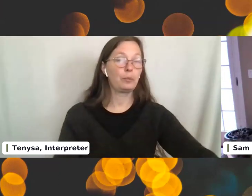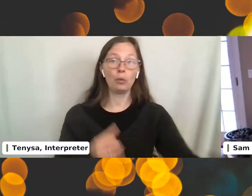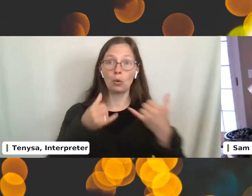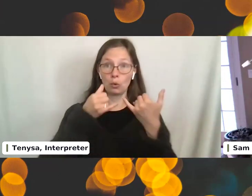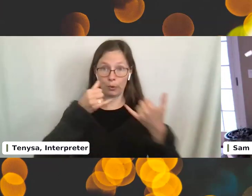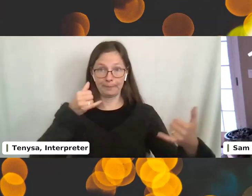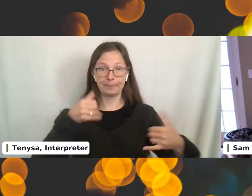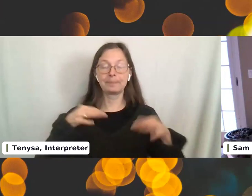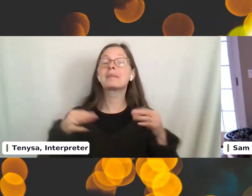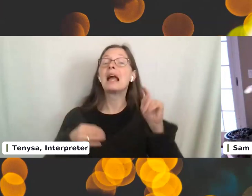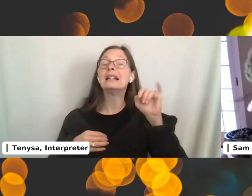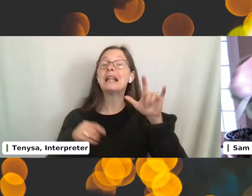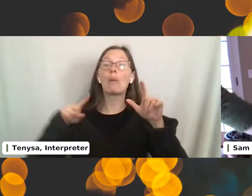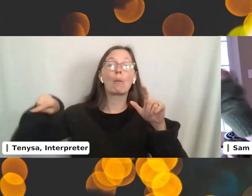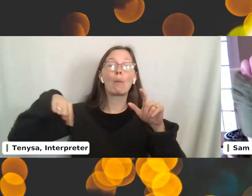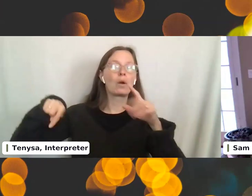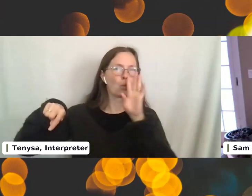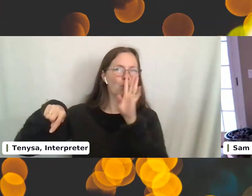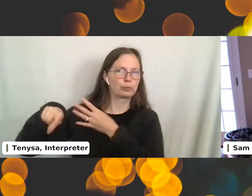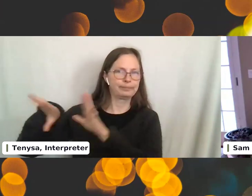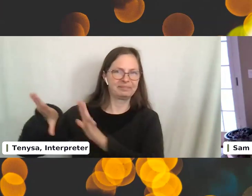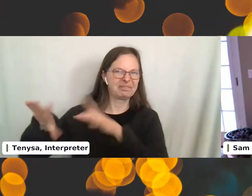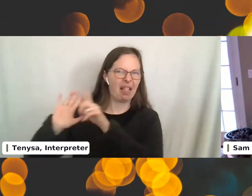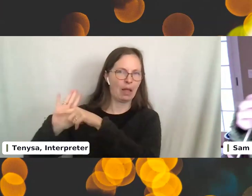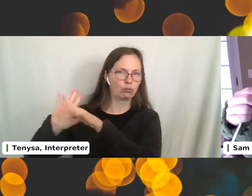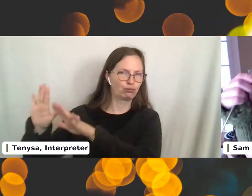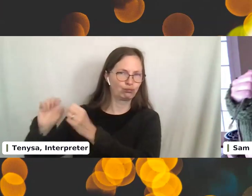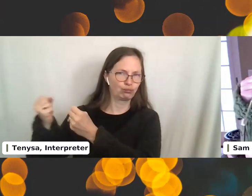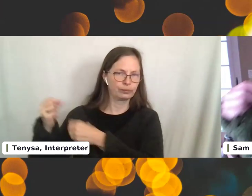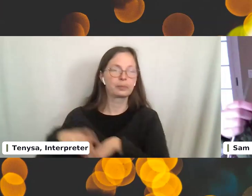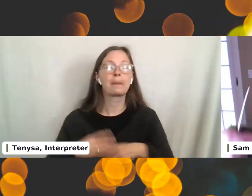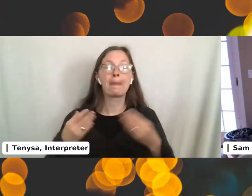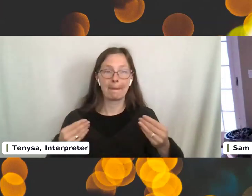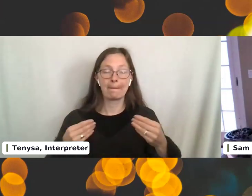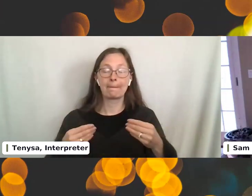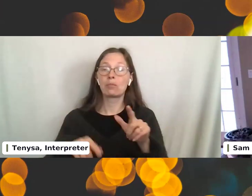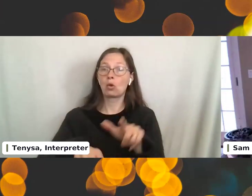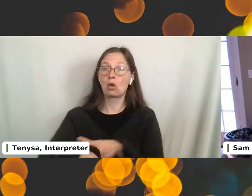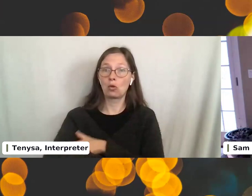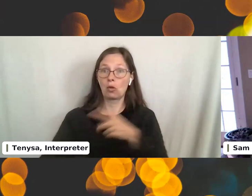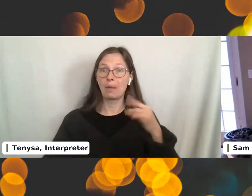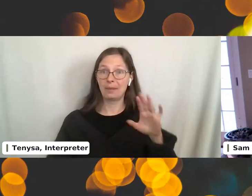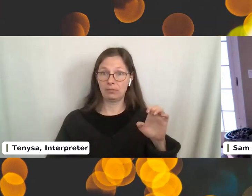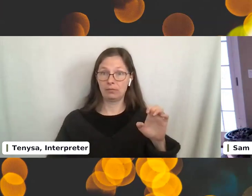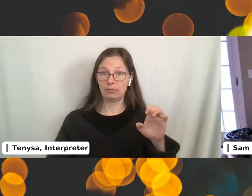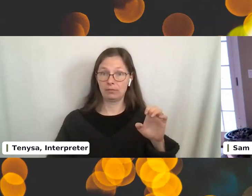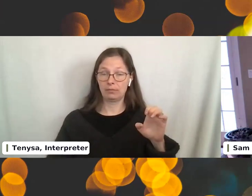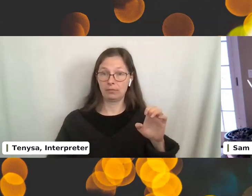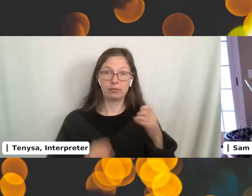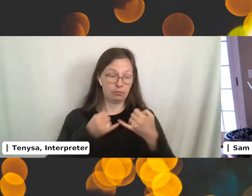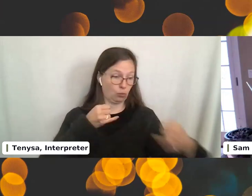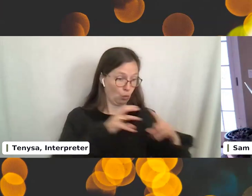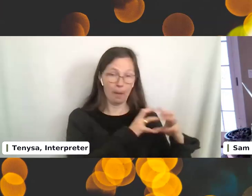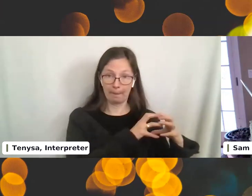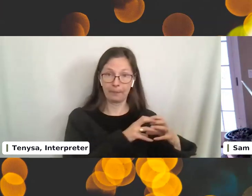this is the tail. Ignore the tail for now. That's just, that's for later. Take the long piece that's attached to the ball. And